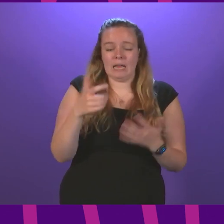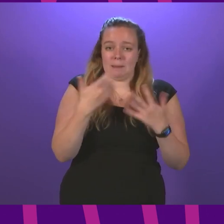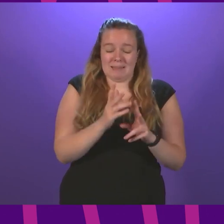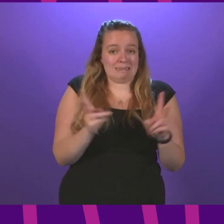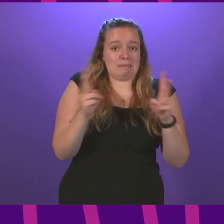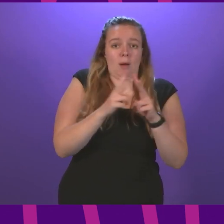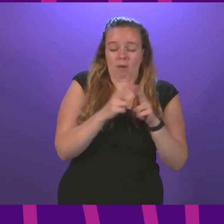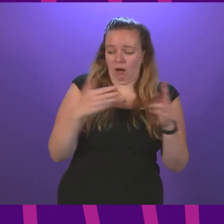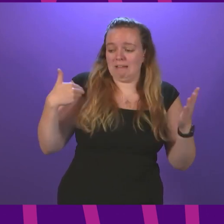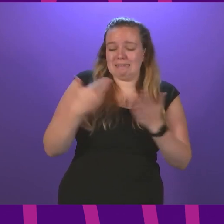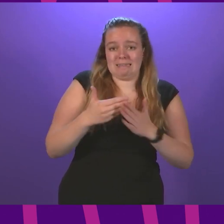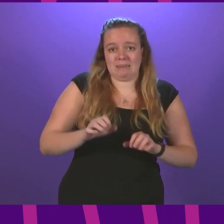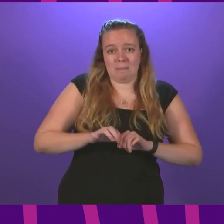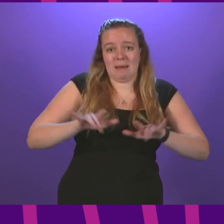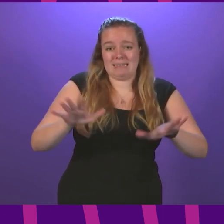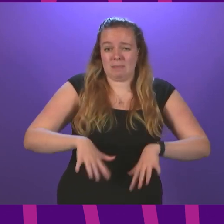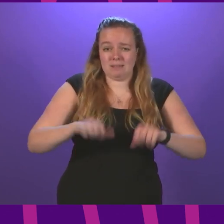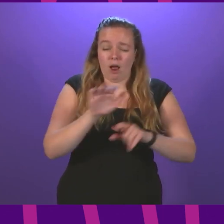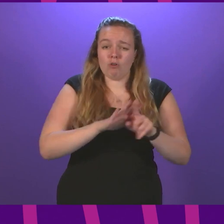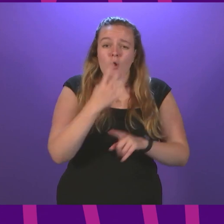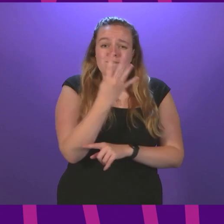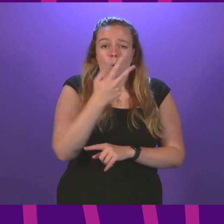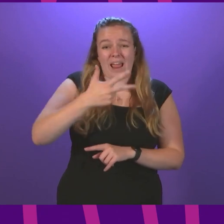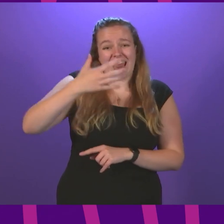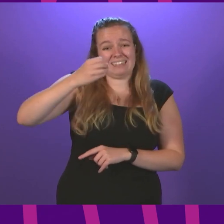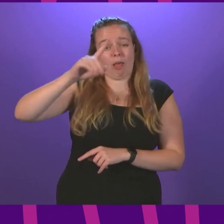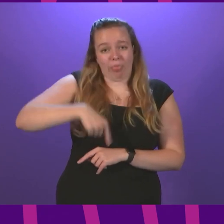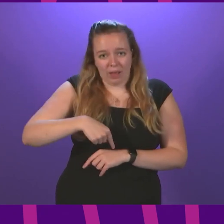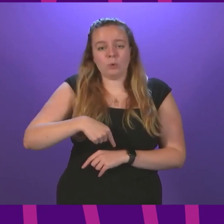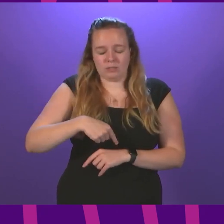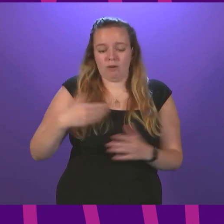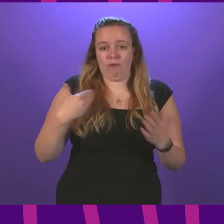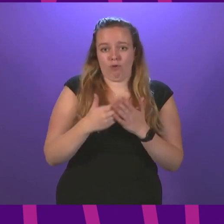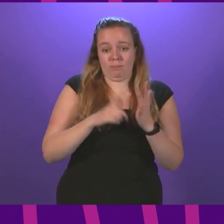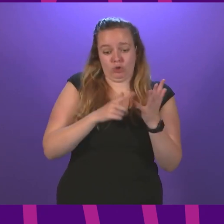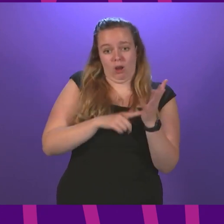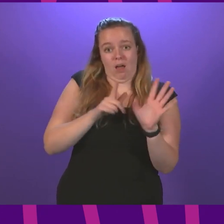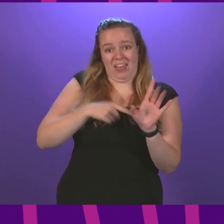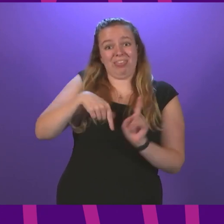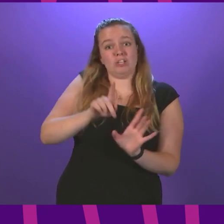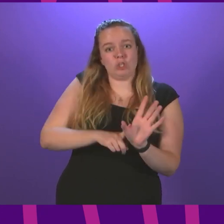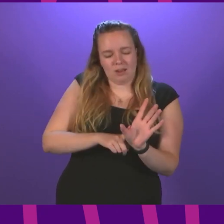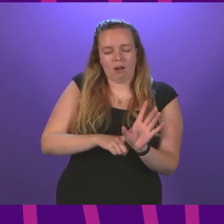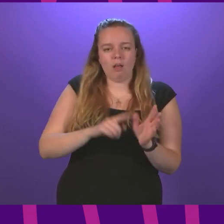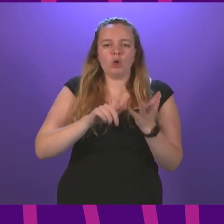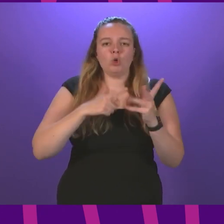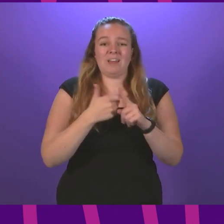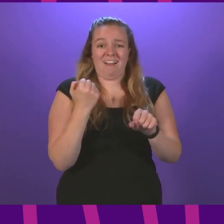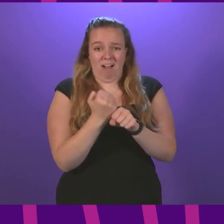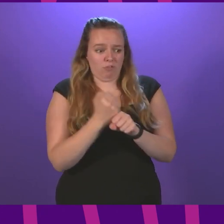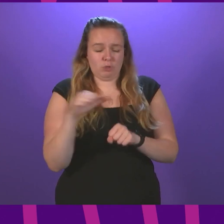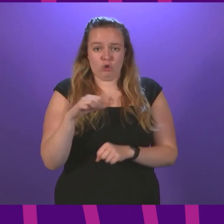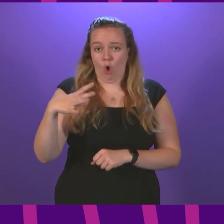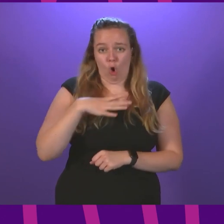doubled since the start of the pandemic to around 480,000 as of July this year. The UK government should